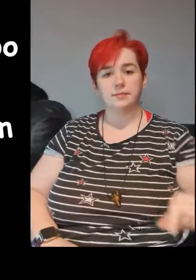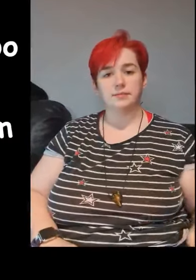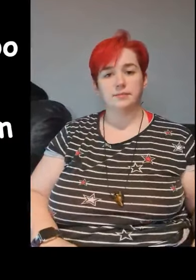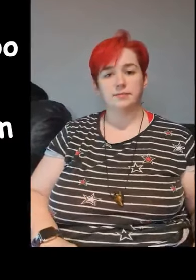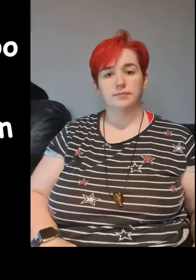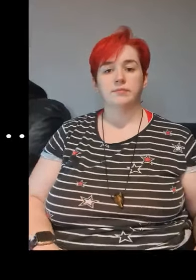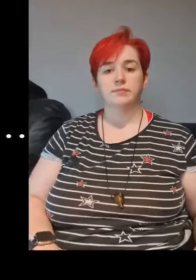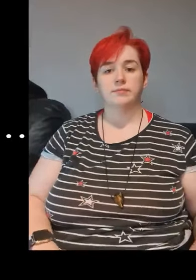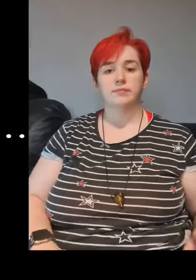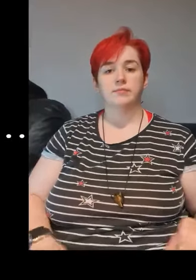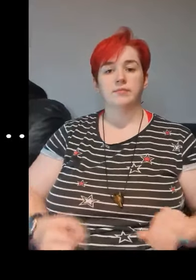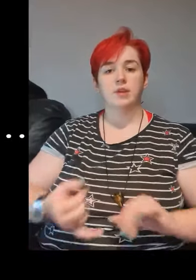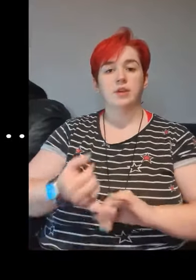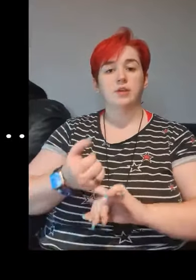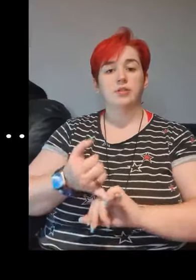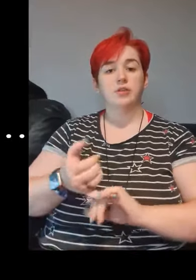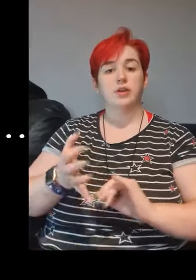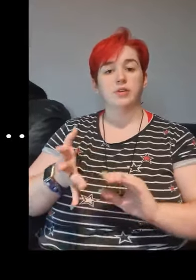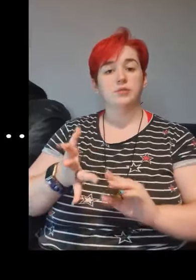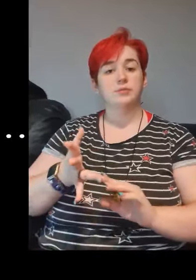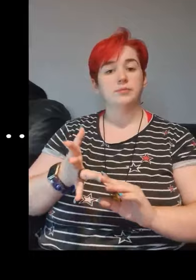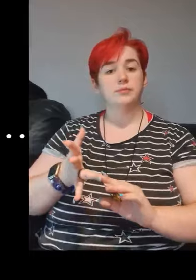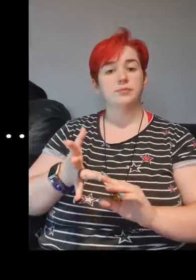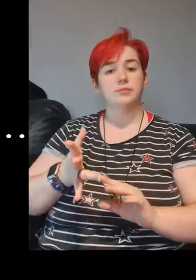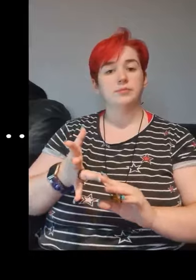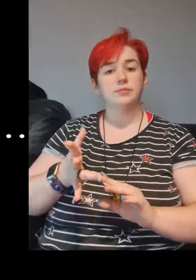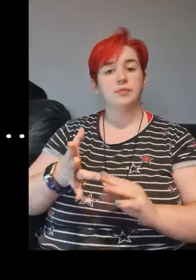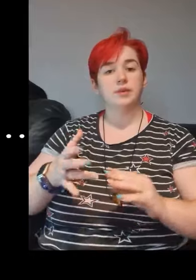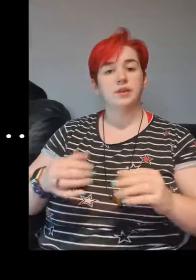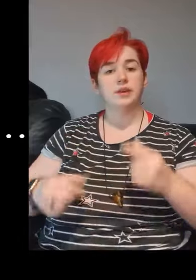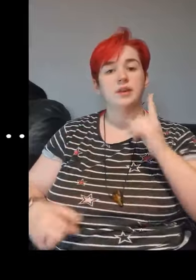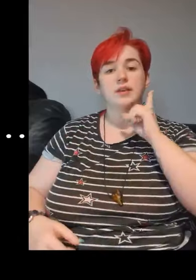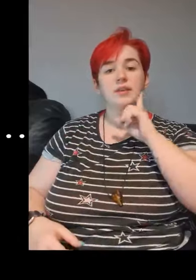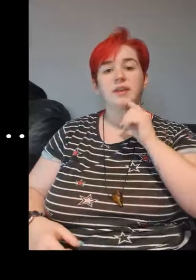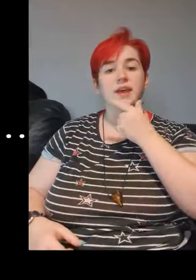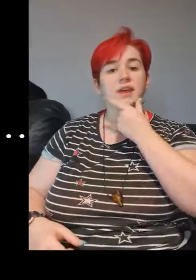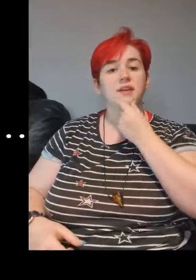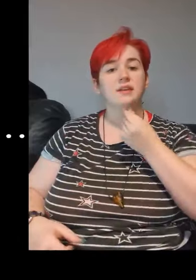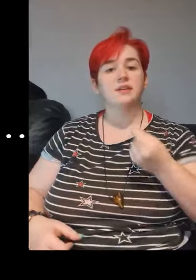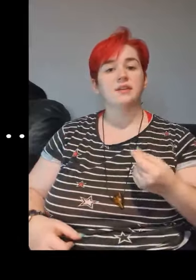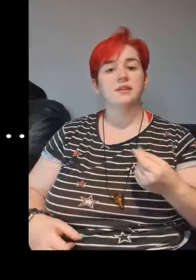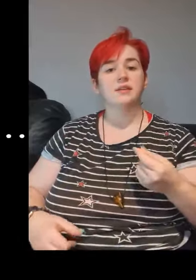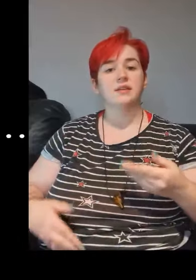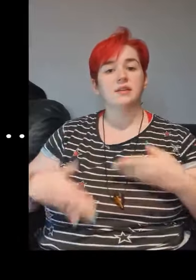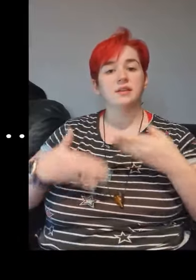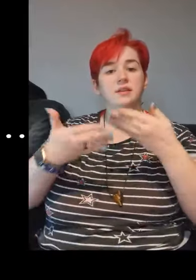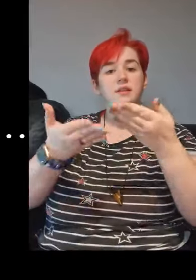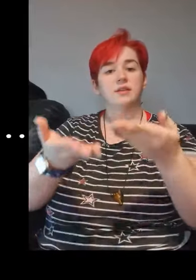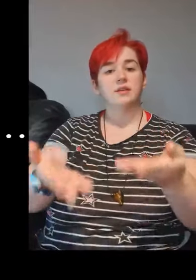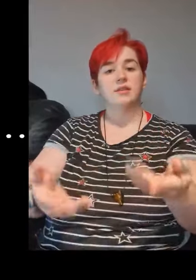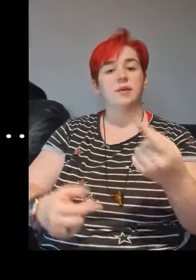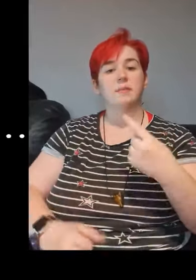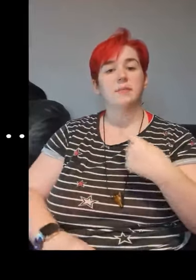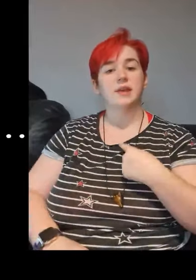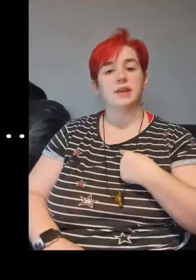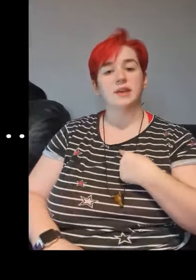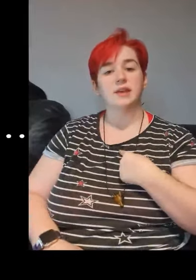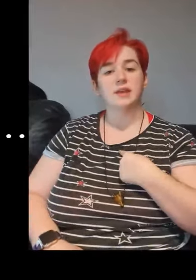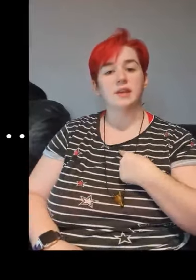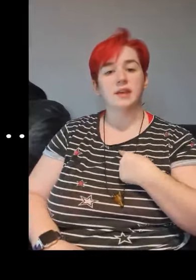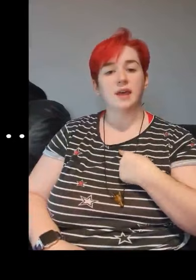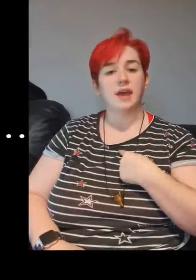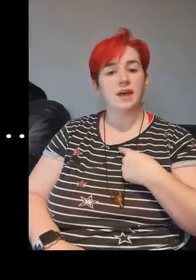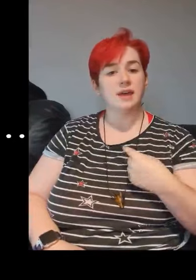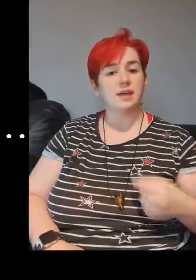so they sent me